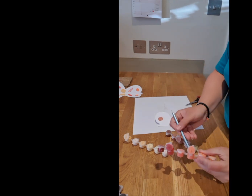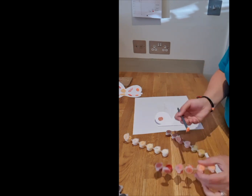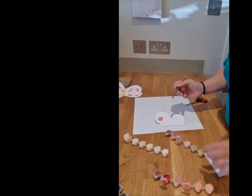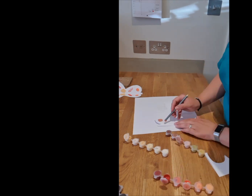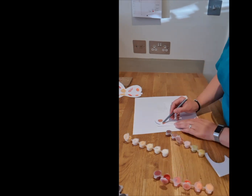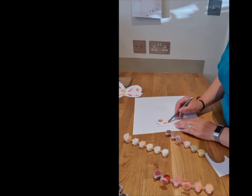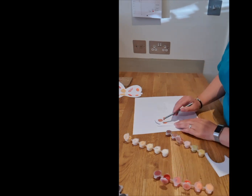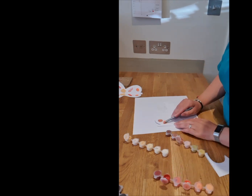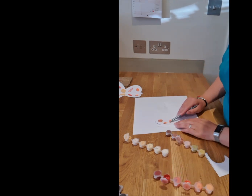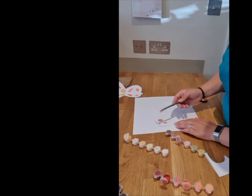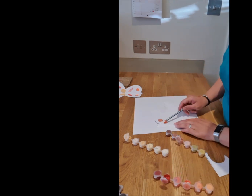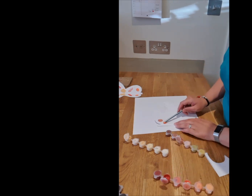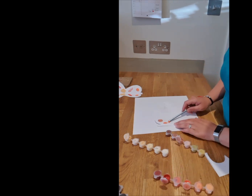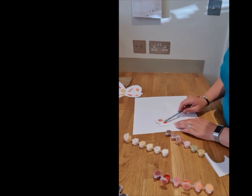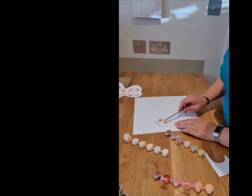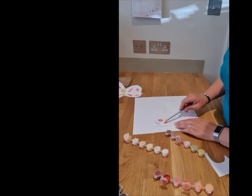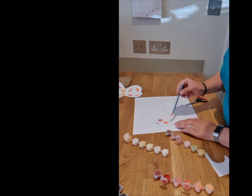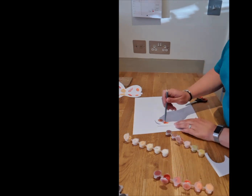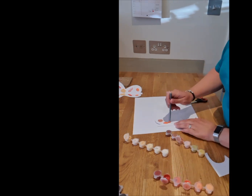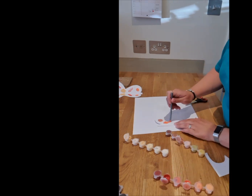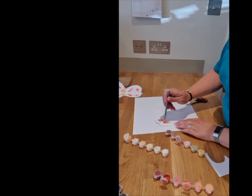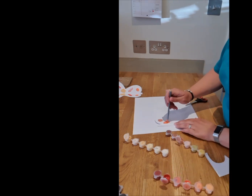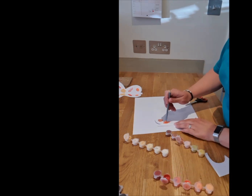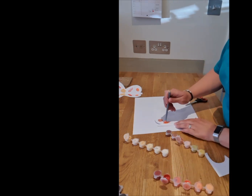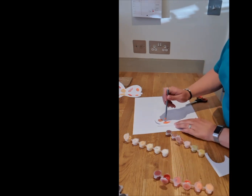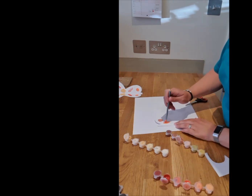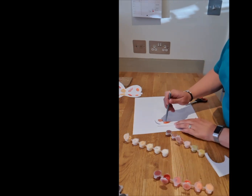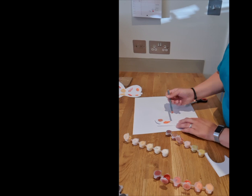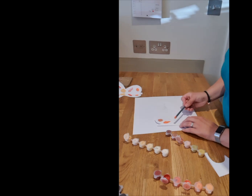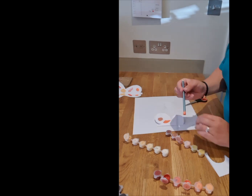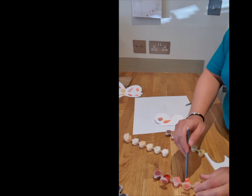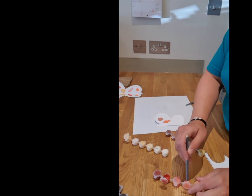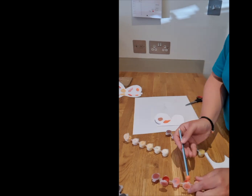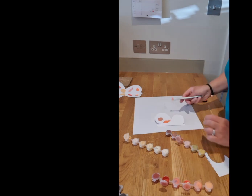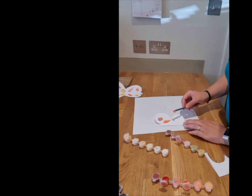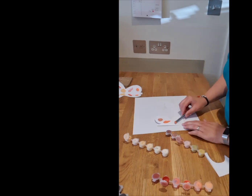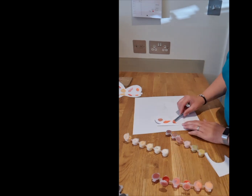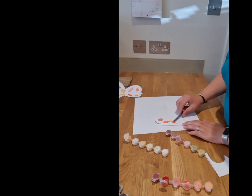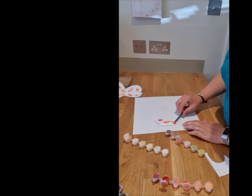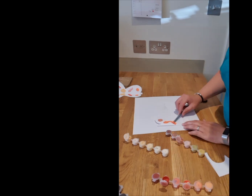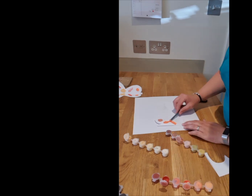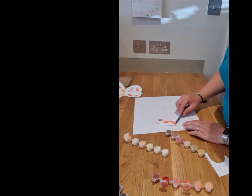You can use as many different colours as you like, creating lots of different patterns and shapes on your butterfly.